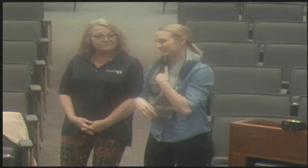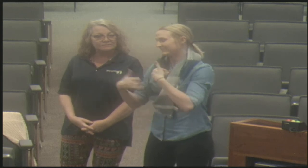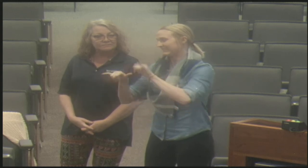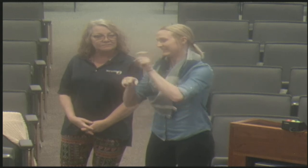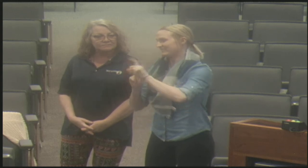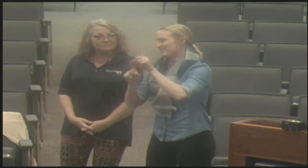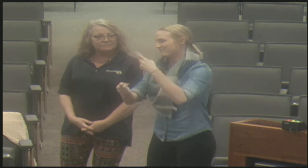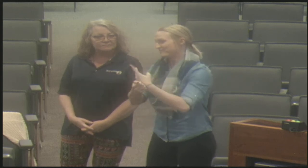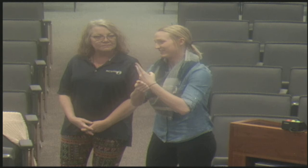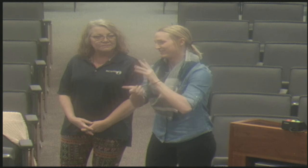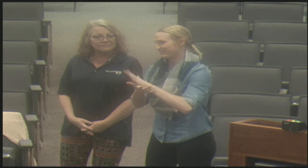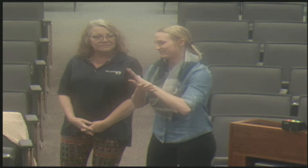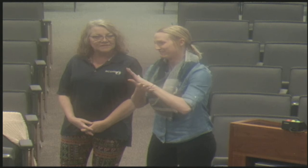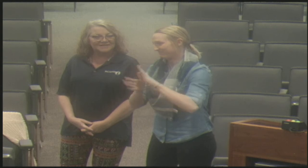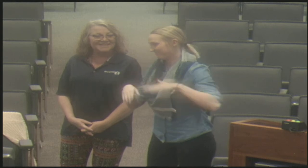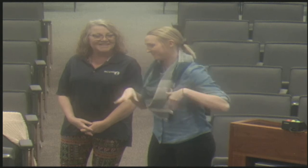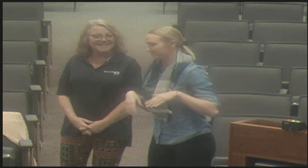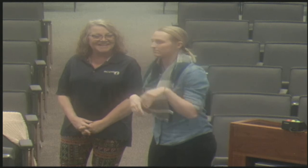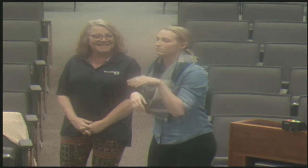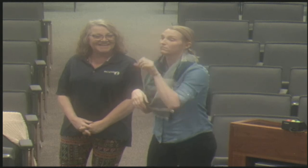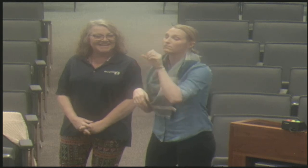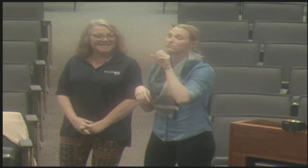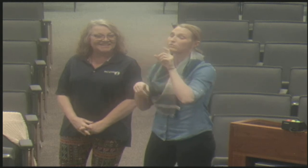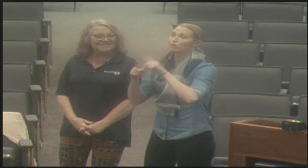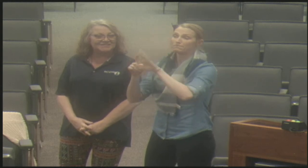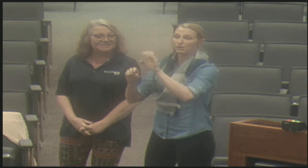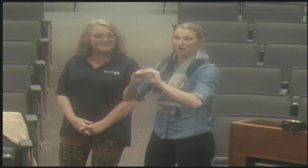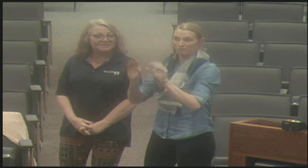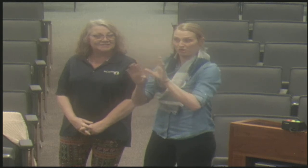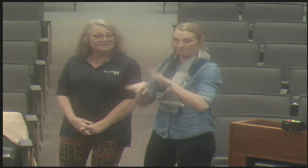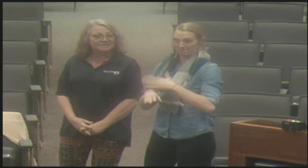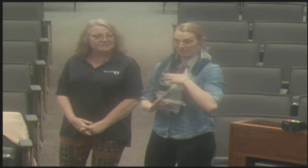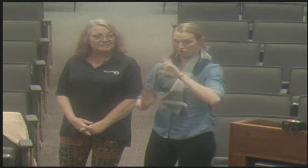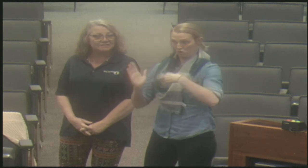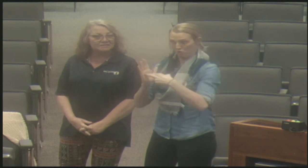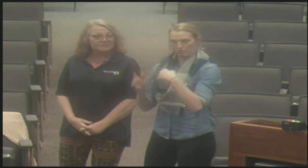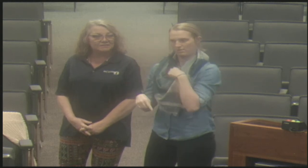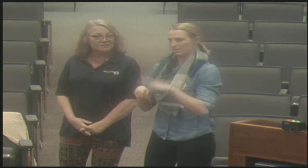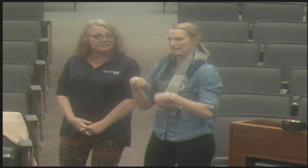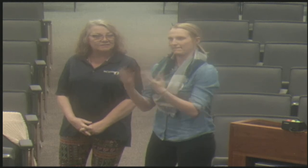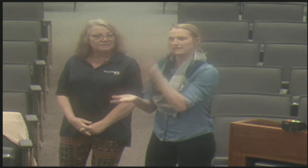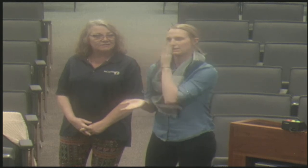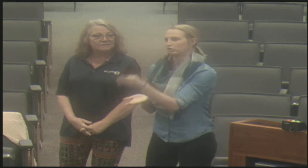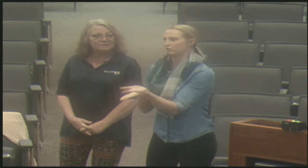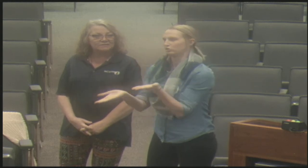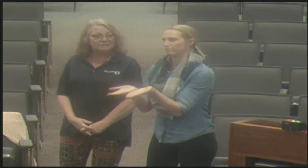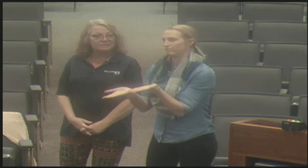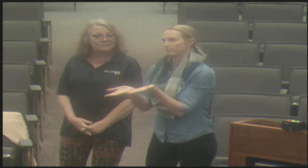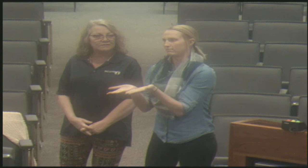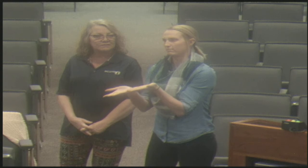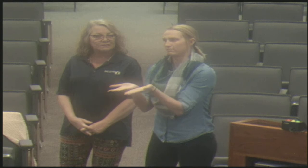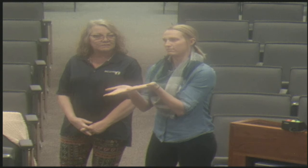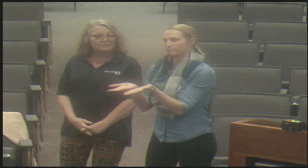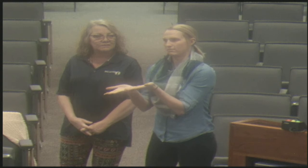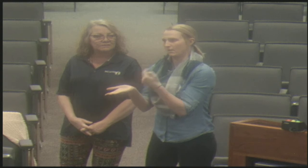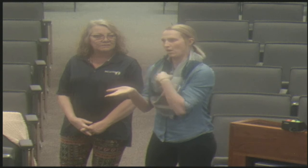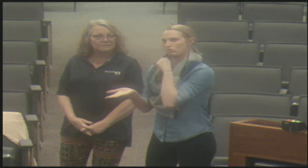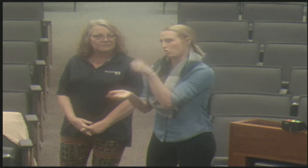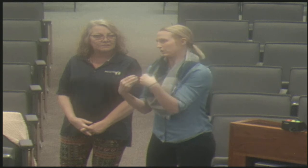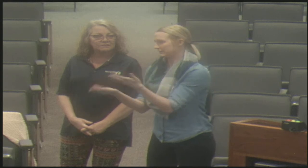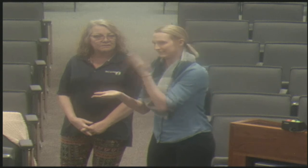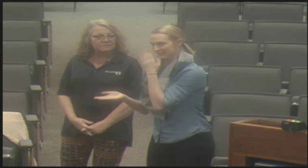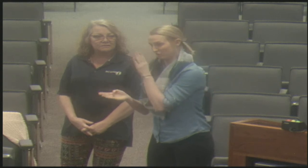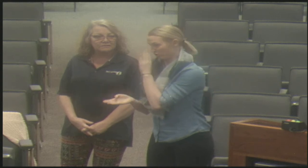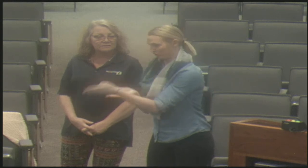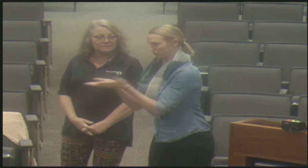I, one day, would like to become a counselor. That requires graduate school and I have to get there. Um, now I do not